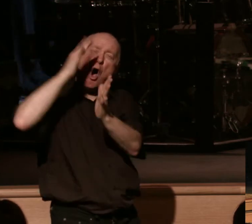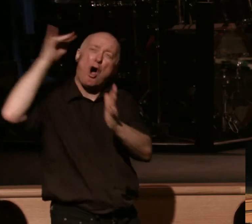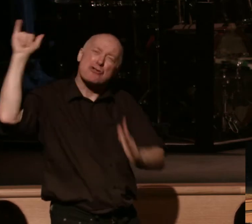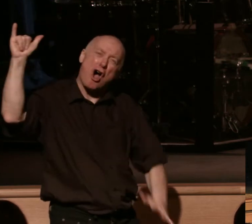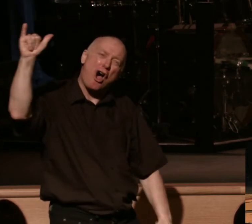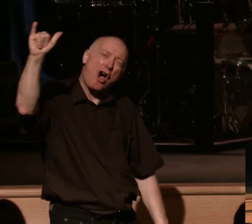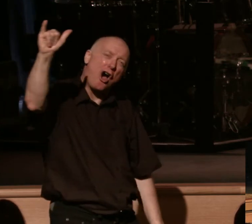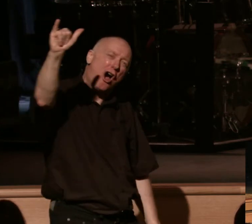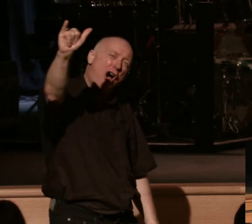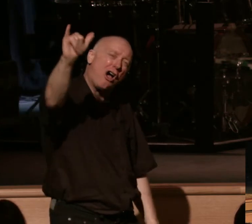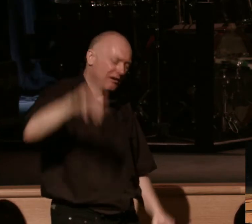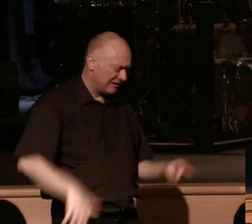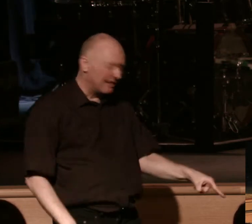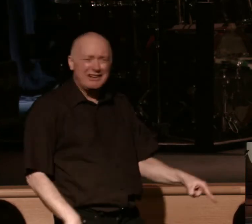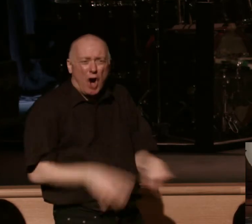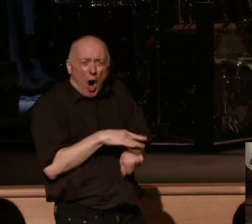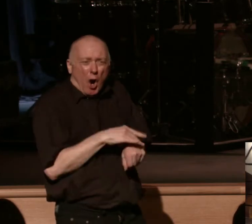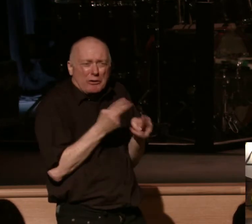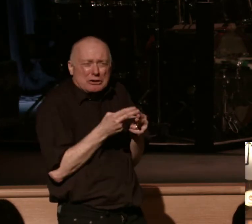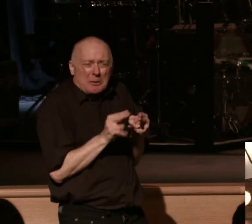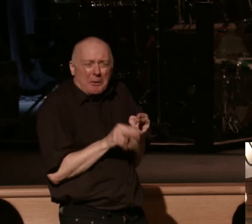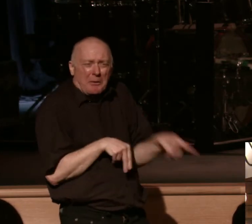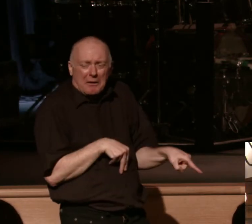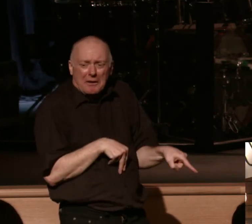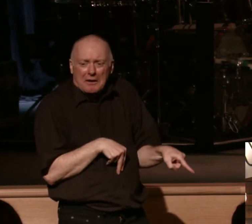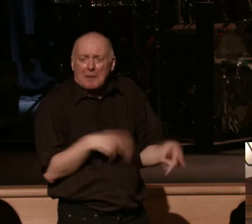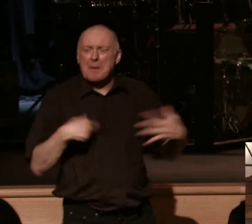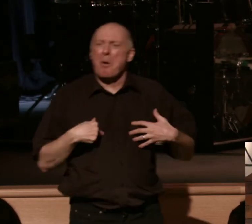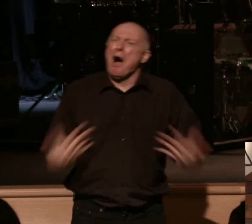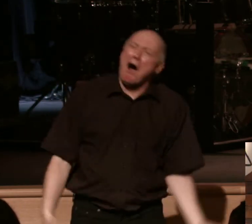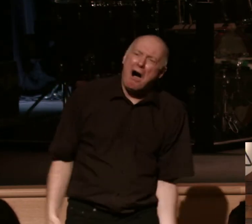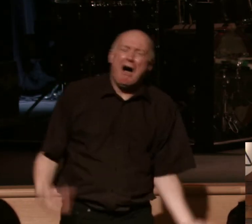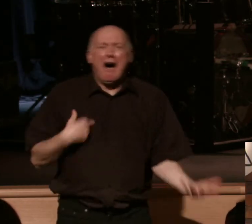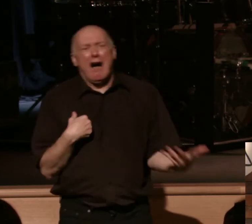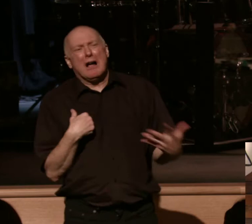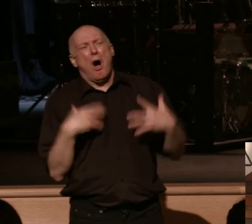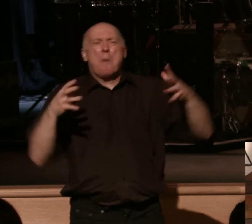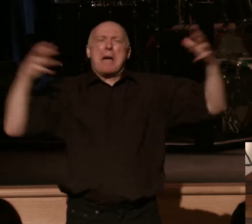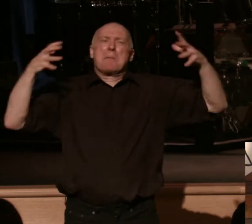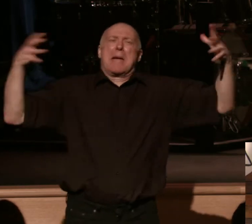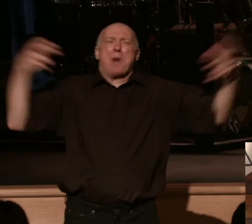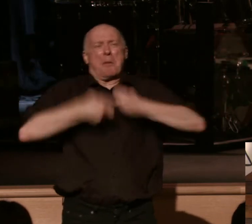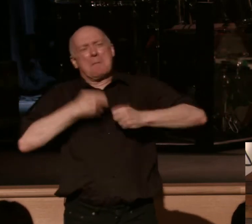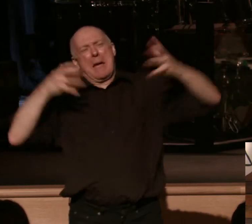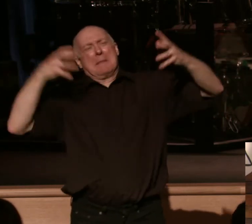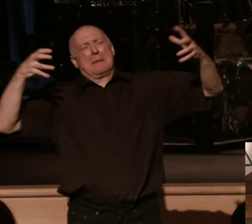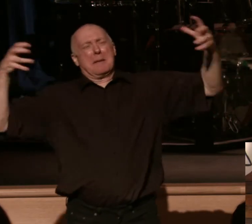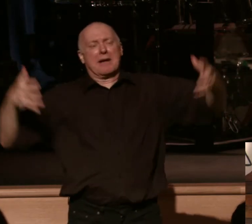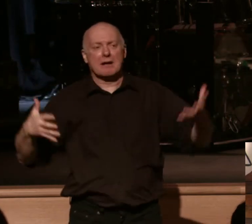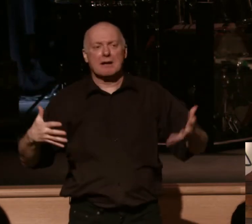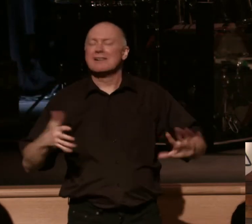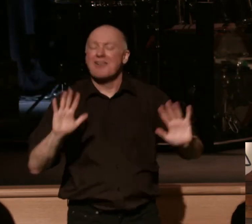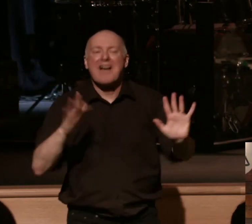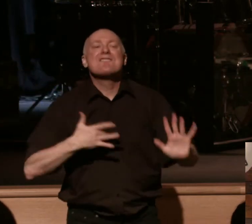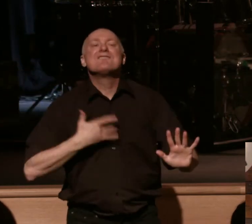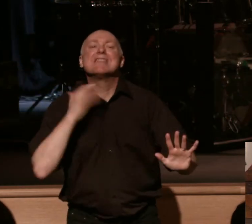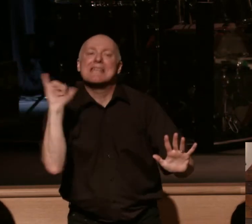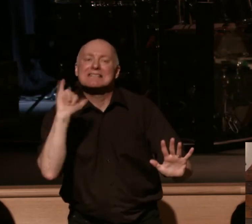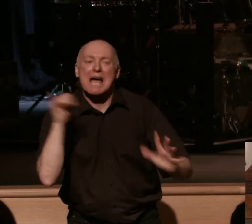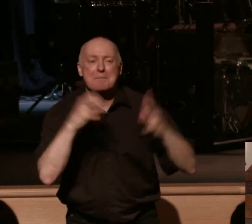all comparison. You see, so what we do is we're like the trial, the pain, suffering. Ah, it's so big, it's so big, it's so big. Well, it feels like it's so big, but in reality, it's